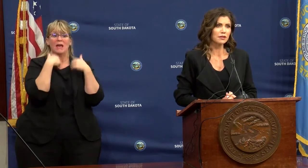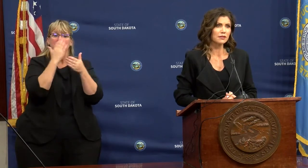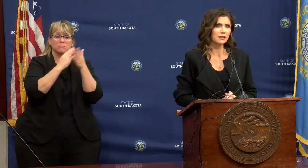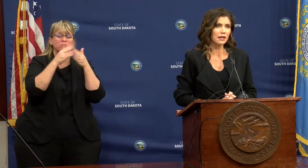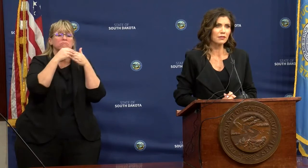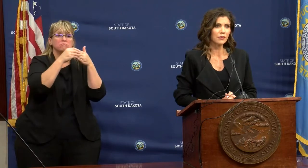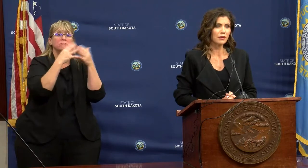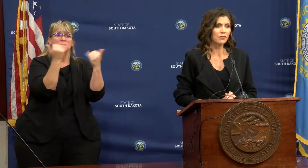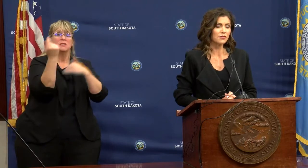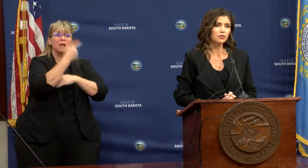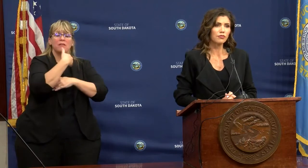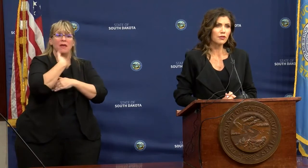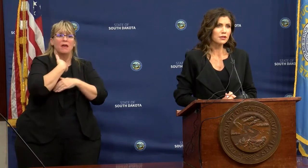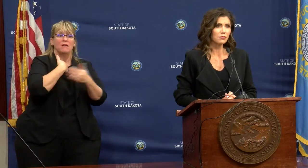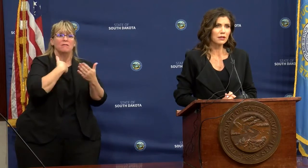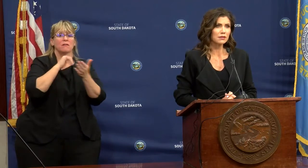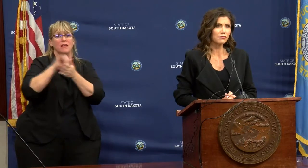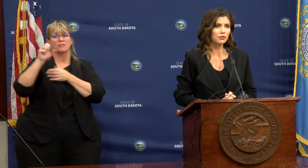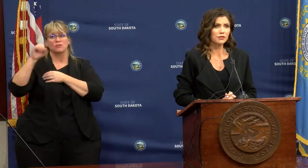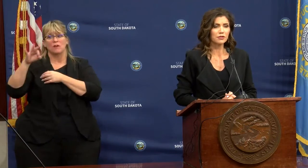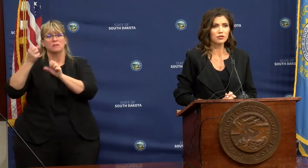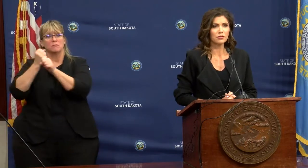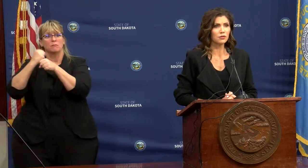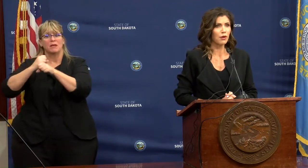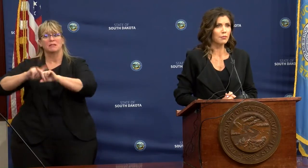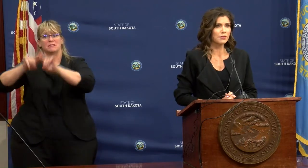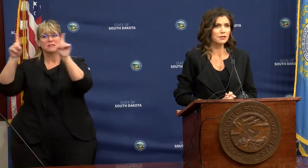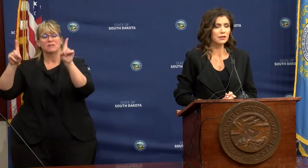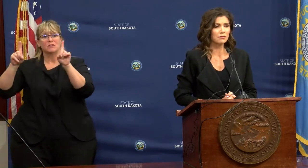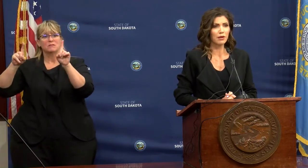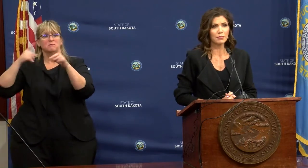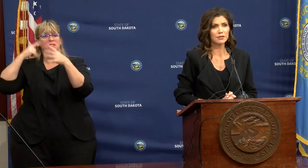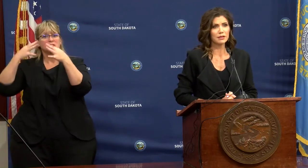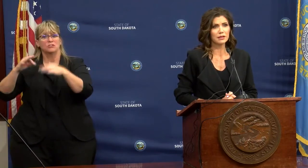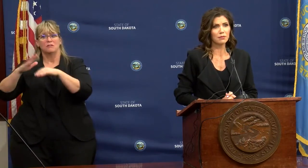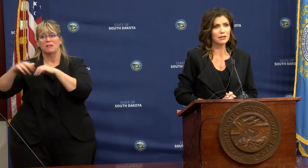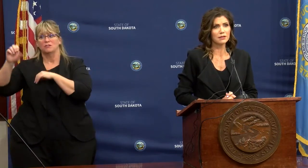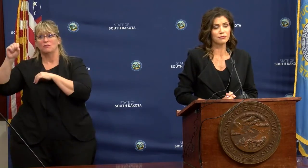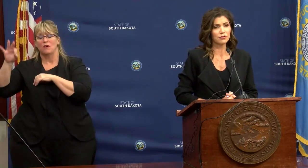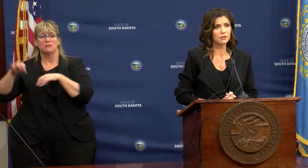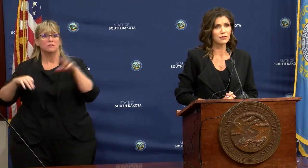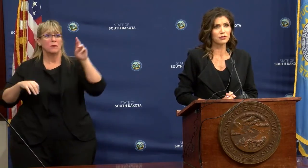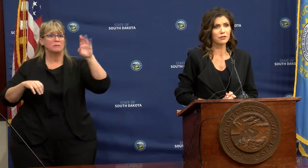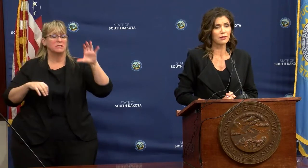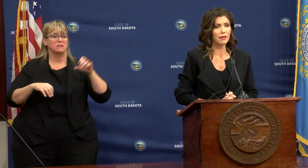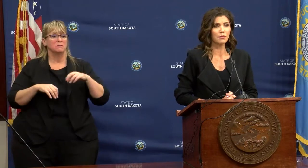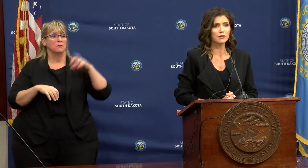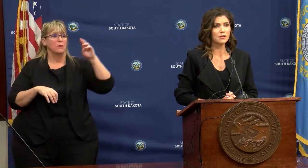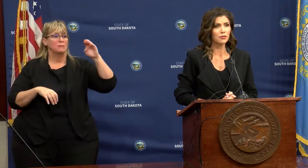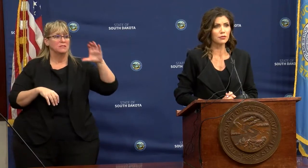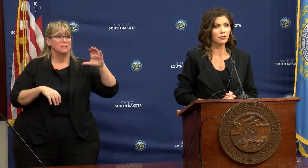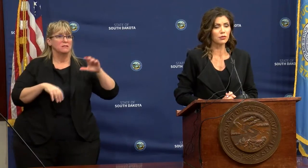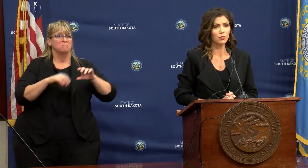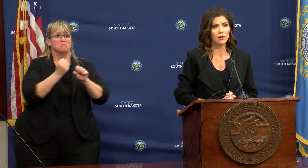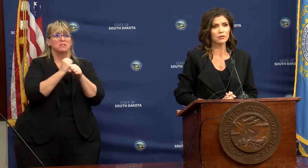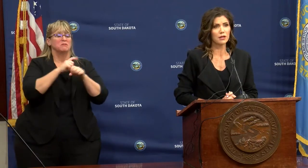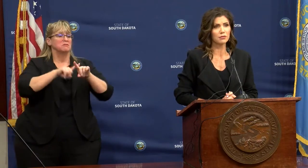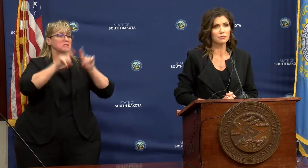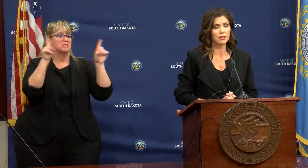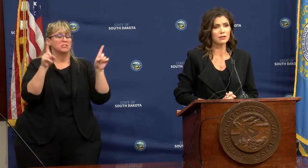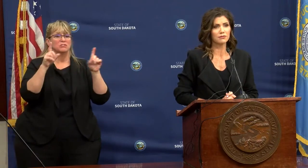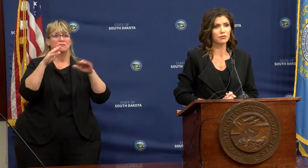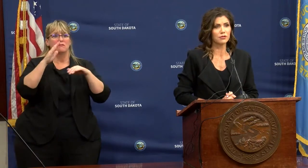flexibility today that Sioux Falls can make a different decision than Rapid City. Rapid City can make a different decision than Lemon, South Dakota.